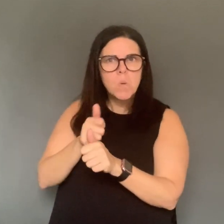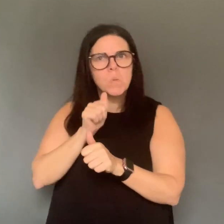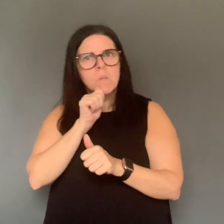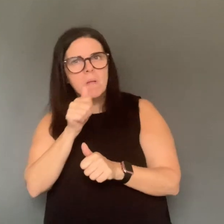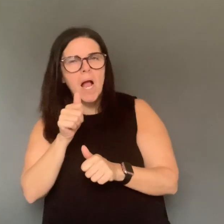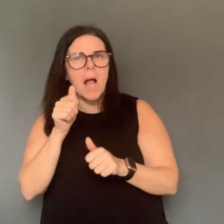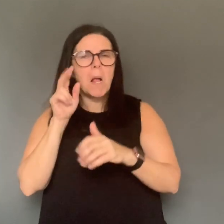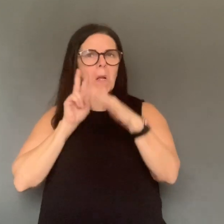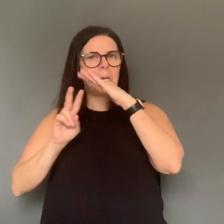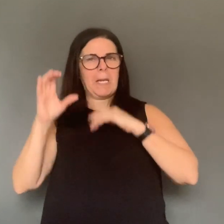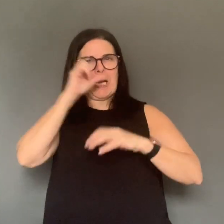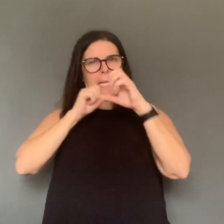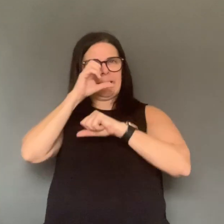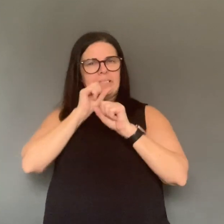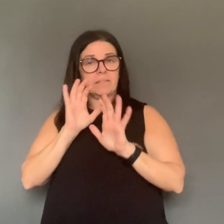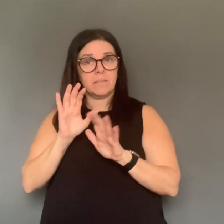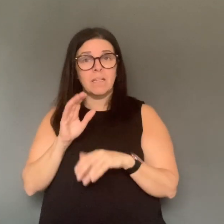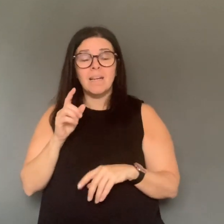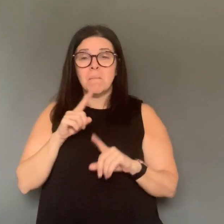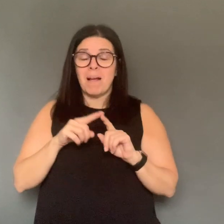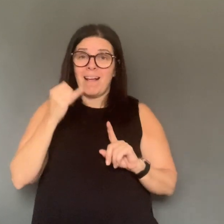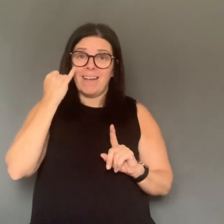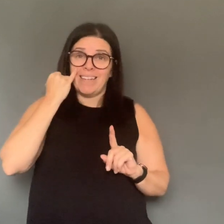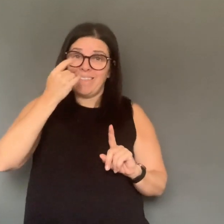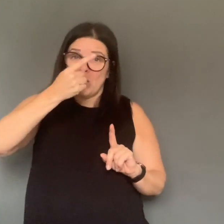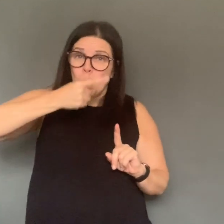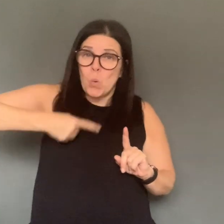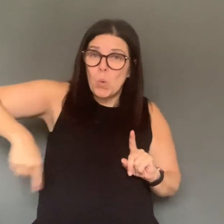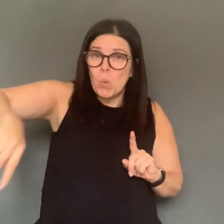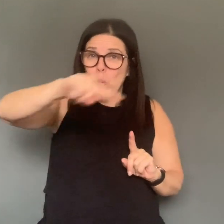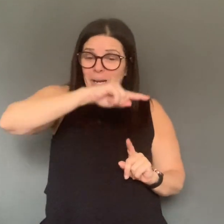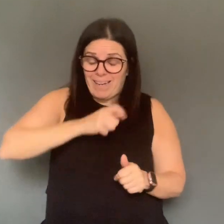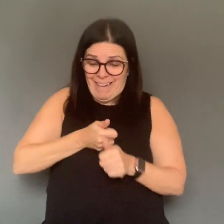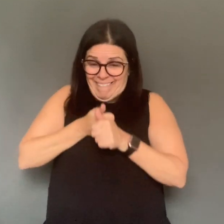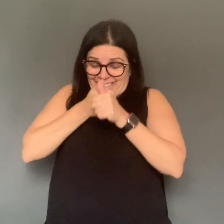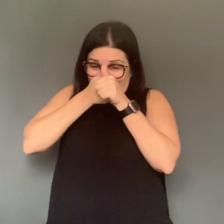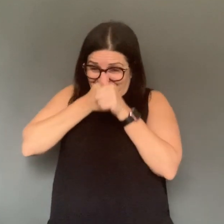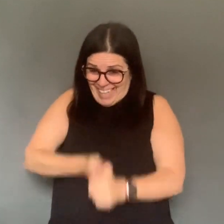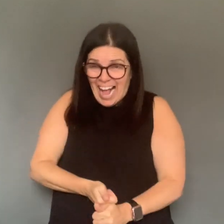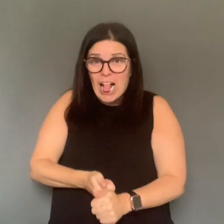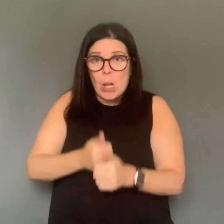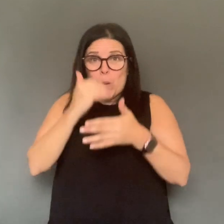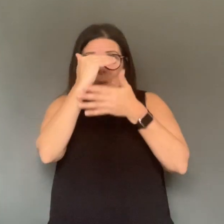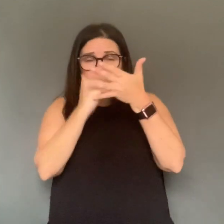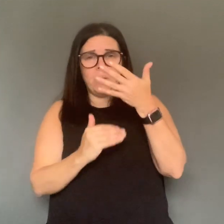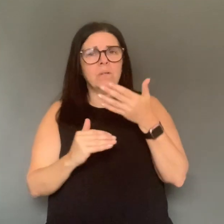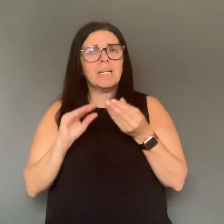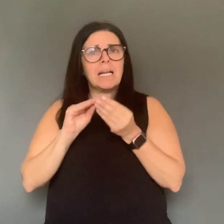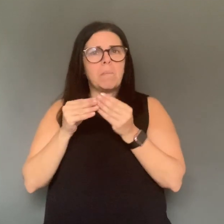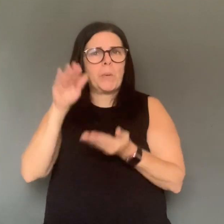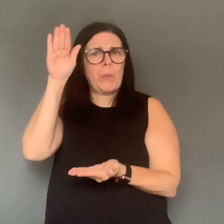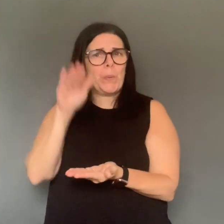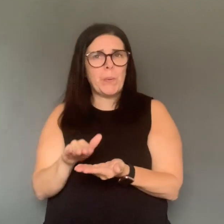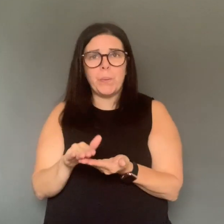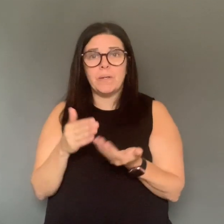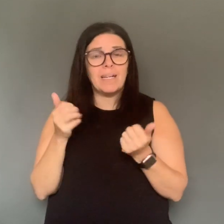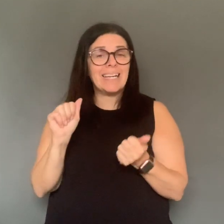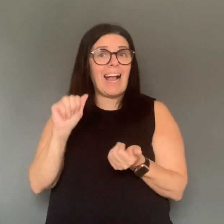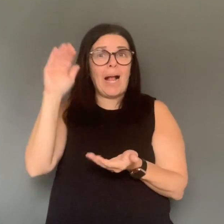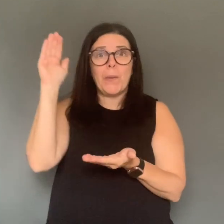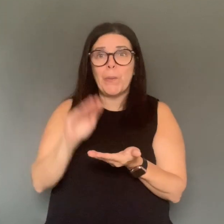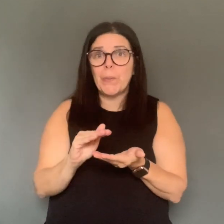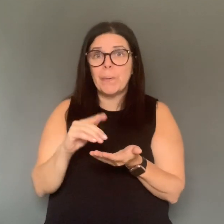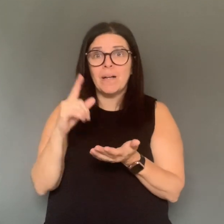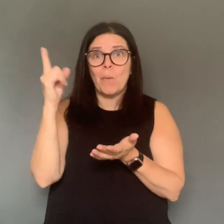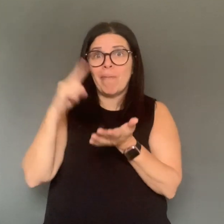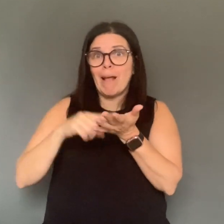It is all of us. It's not just me. It's not just the hospitals. It's not just the politicians. It is all of us. We have to take our